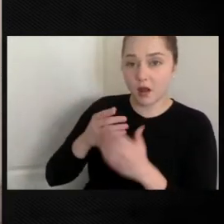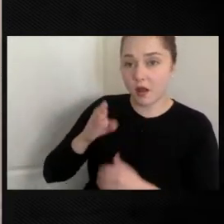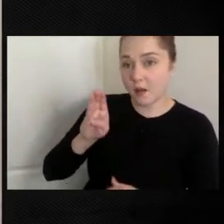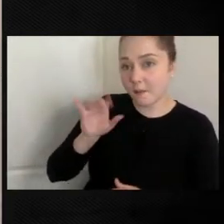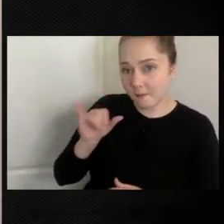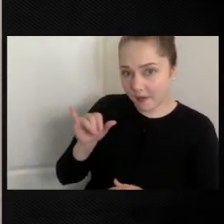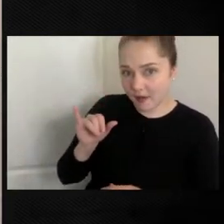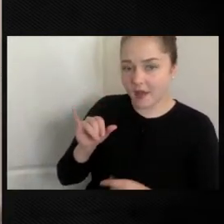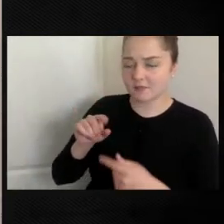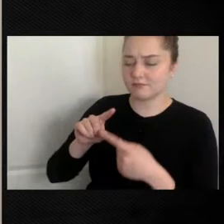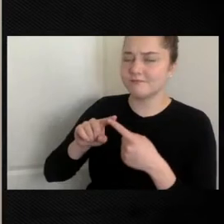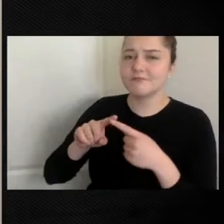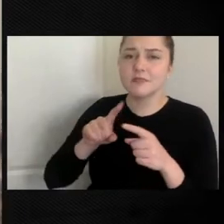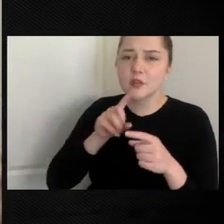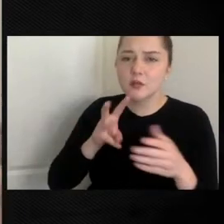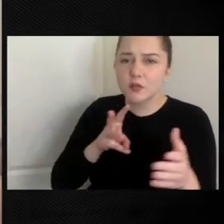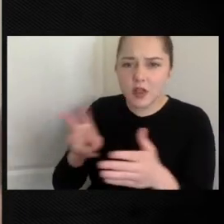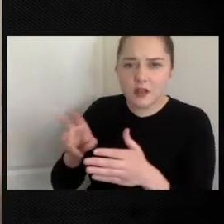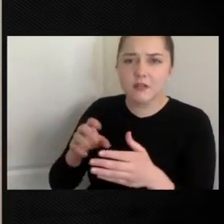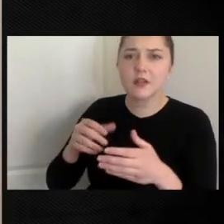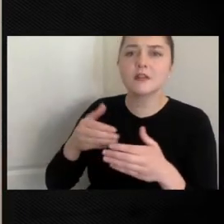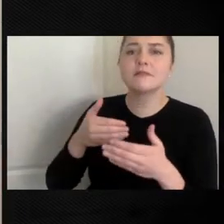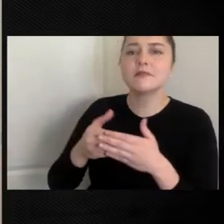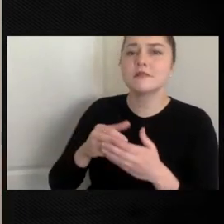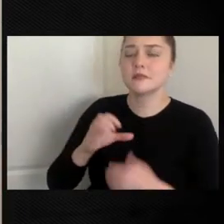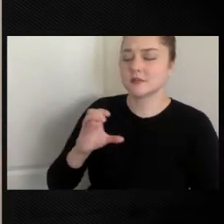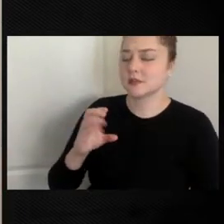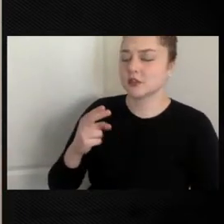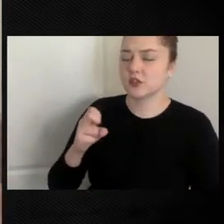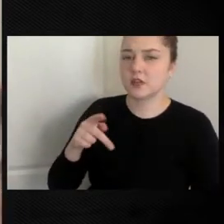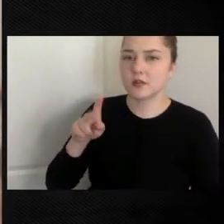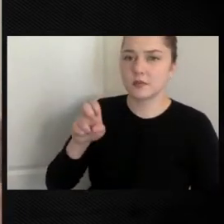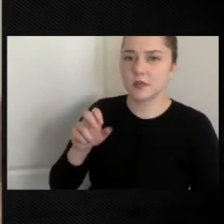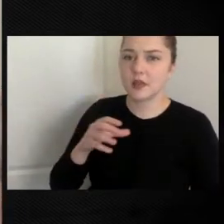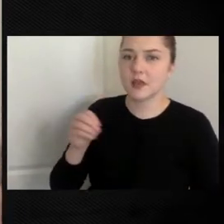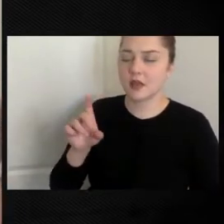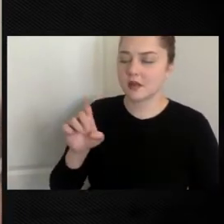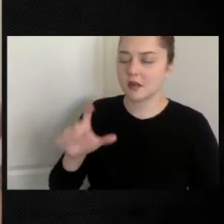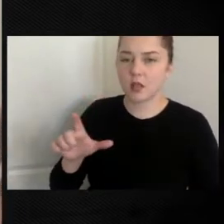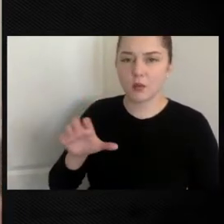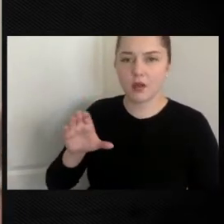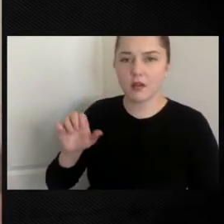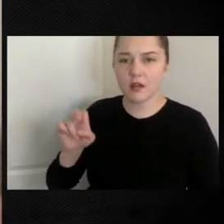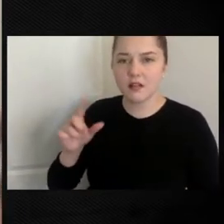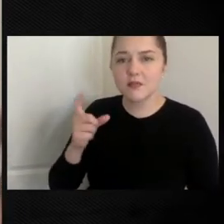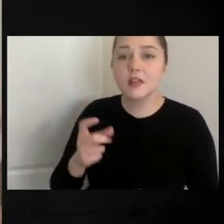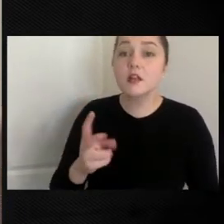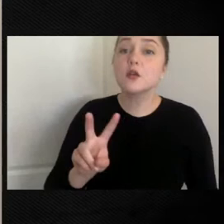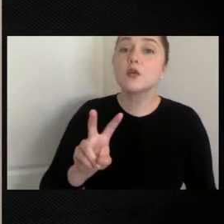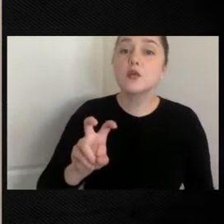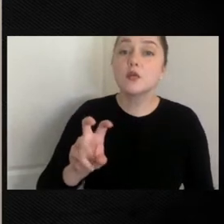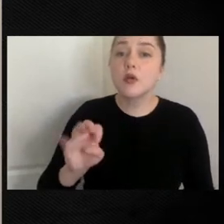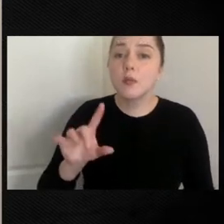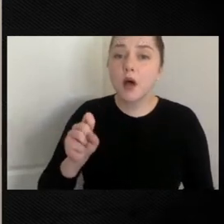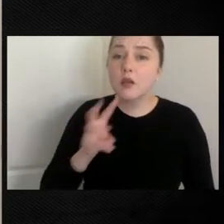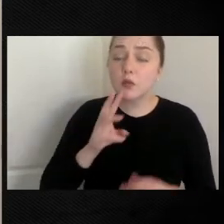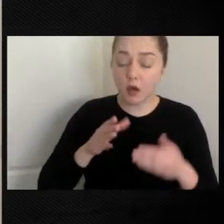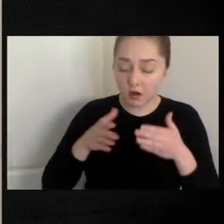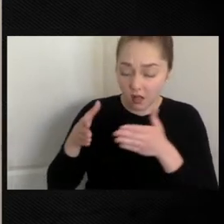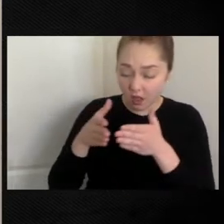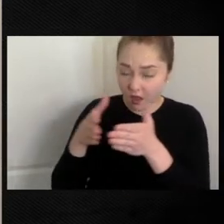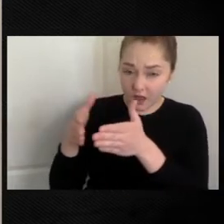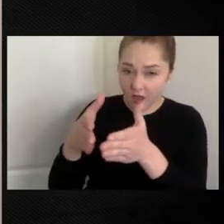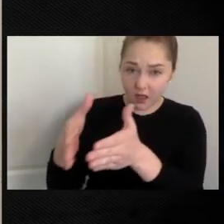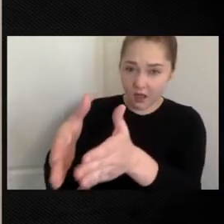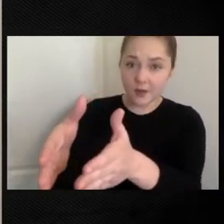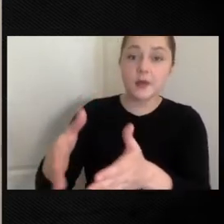Susquehanna River, the Chesapeake and Delaware Canal, this 200-mile stretch of waterway. The